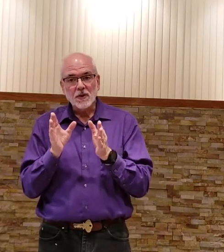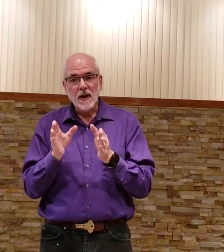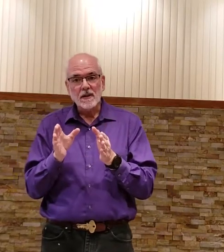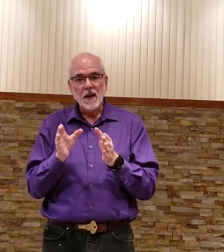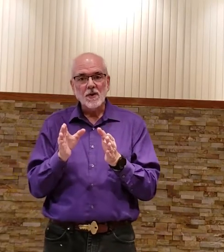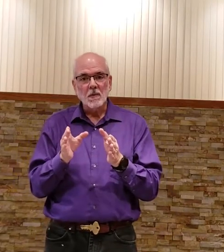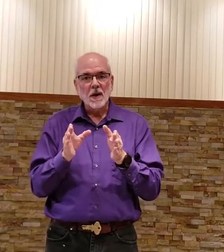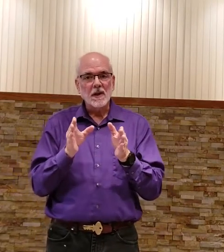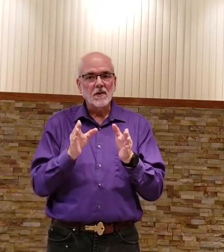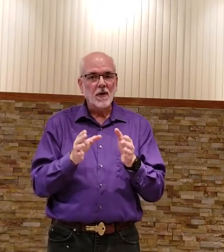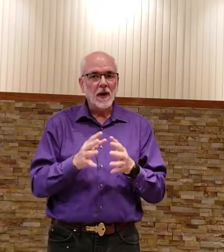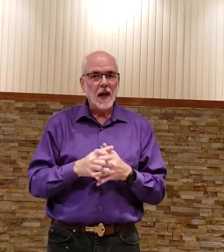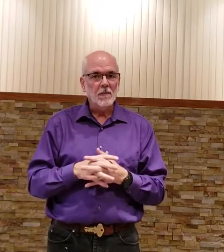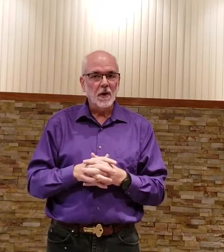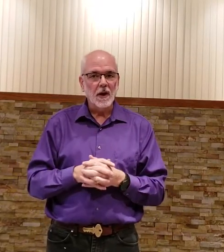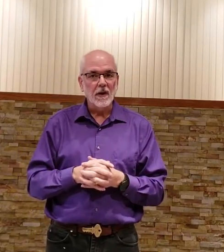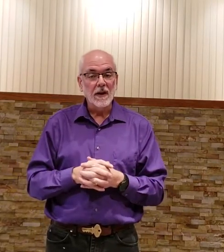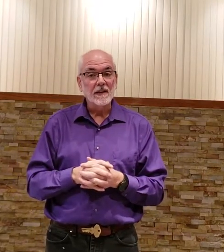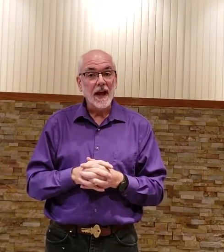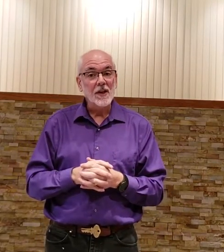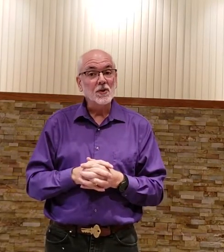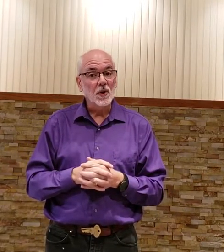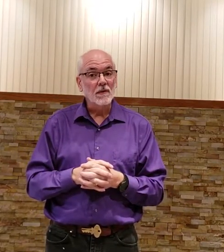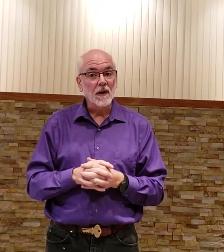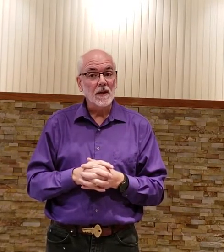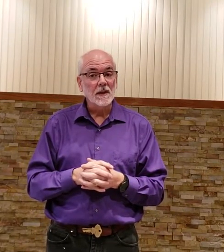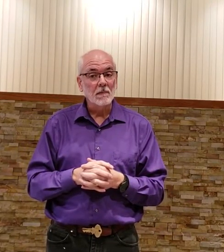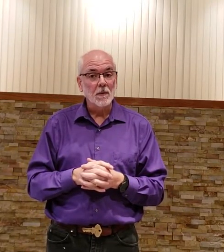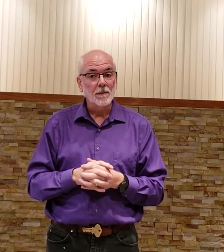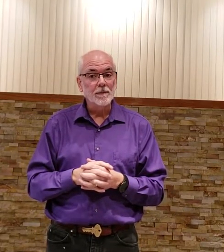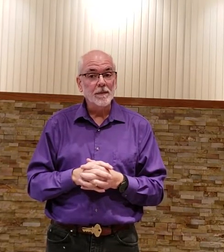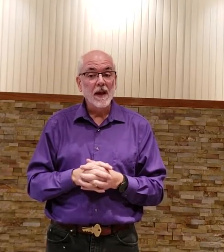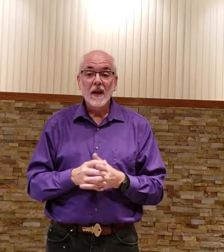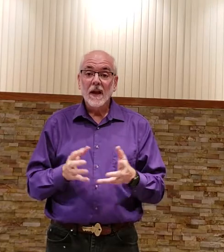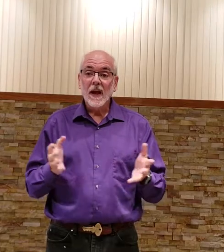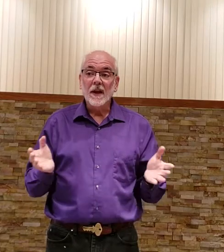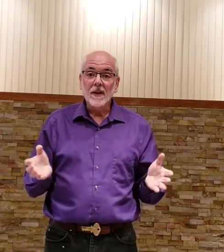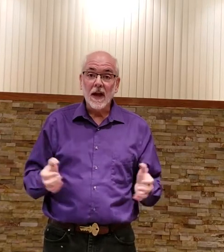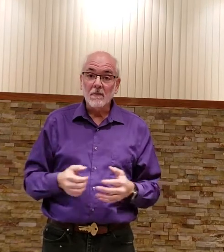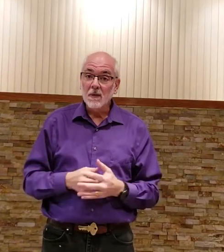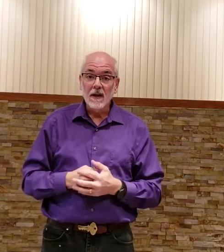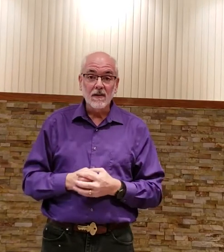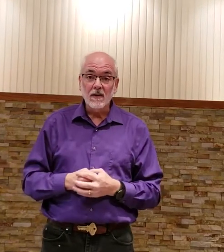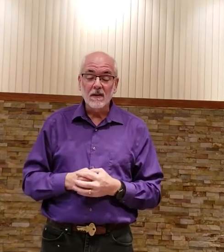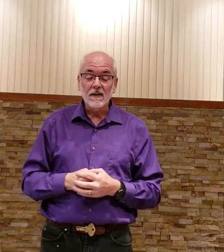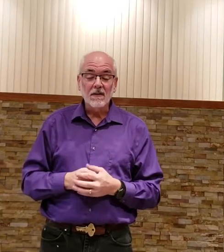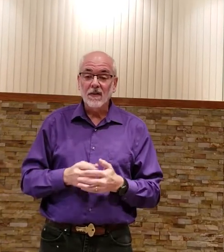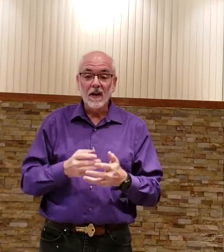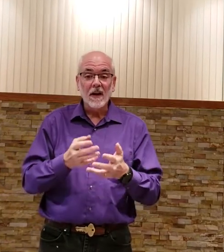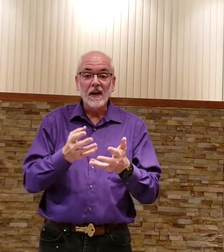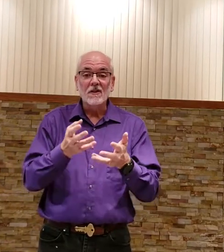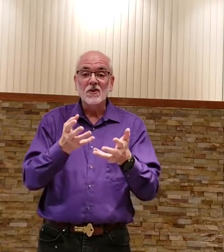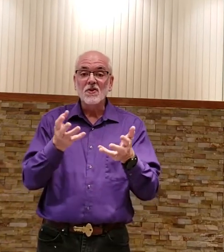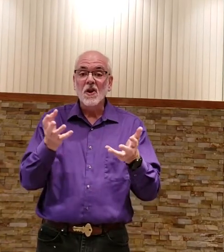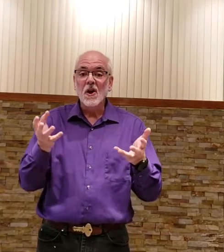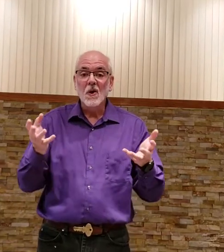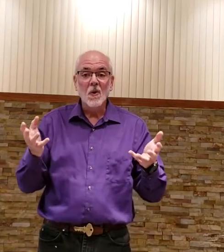translation because the vocabulary is actually very simple and unlike many years there is no